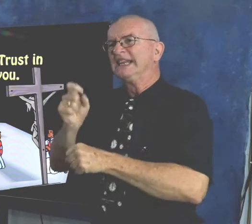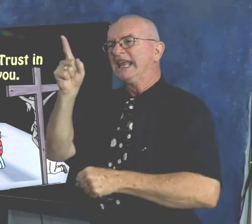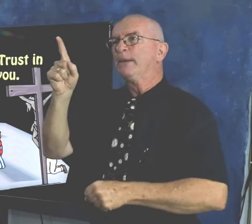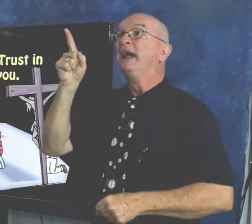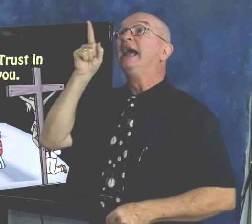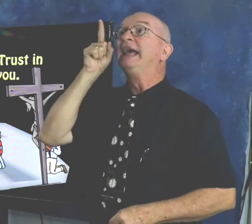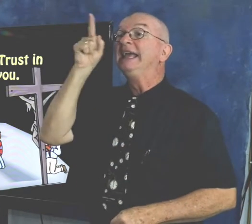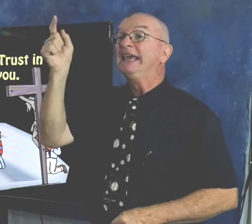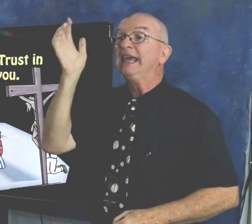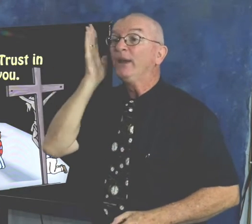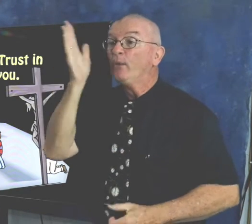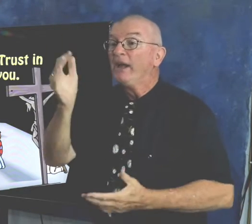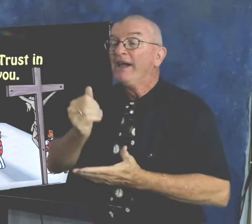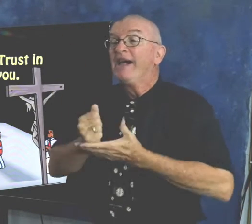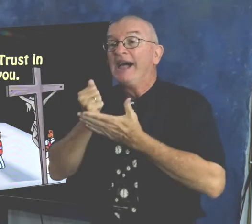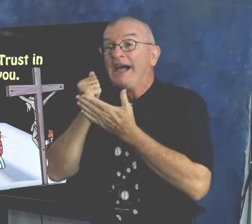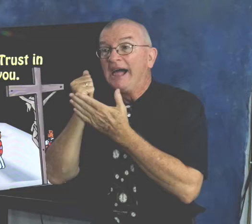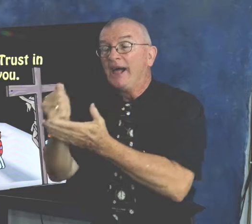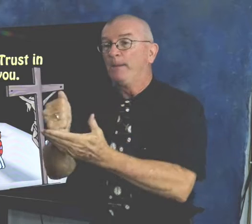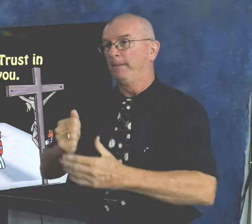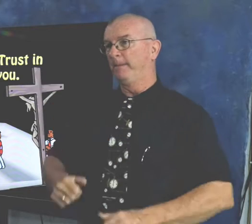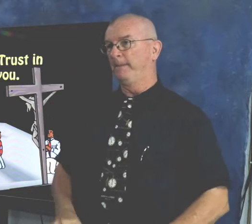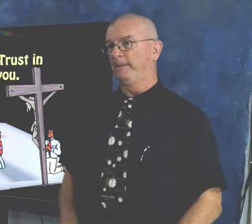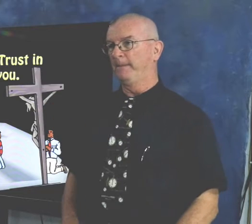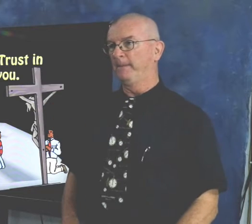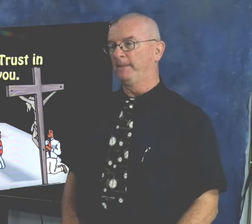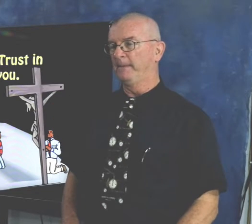Trust in Him and He will help you.